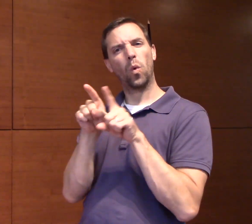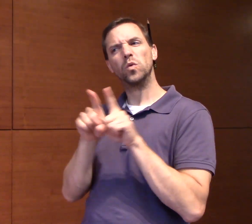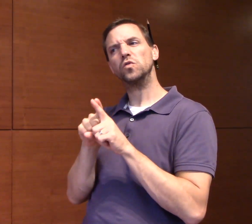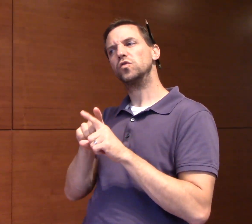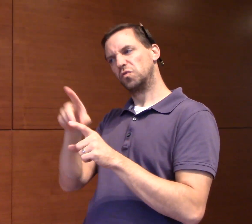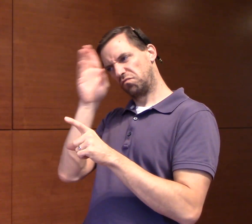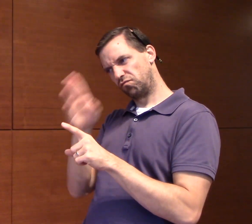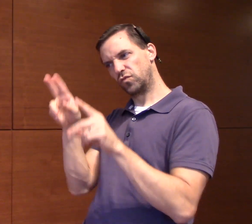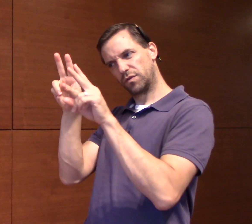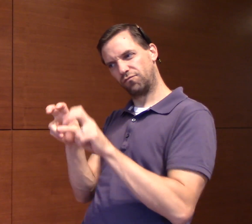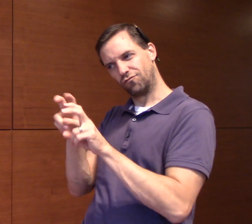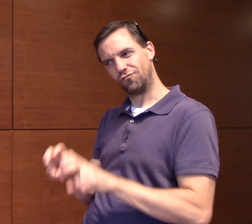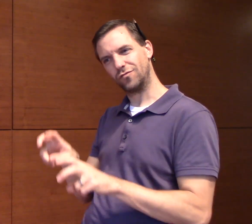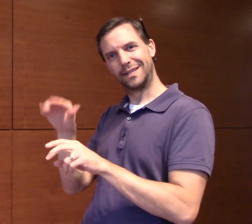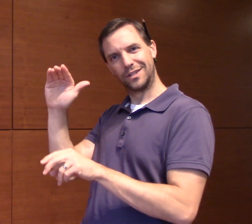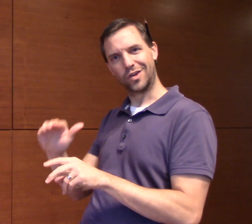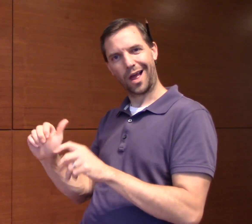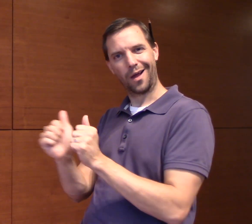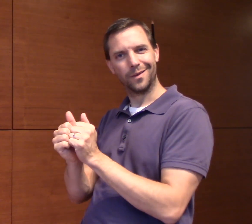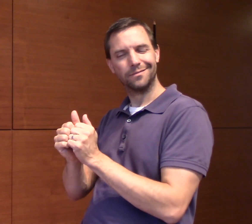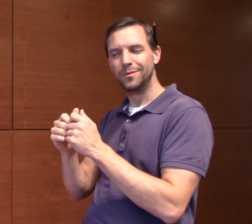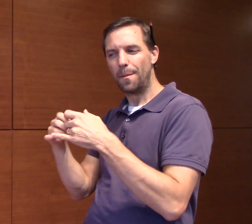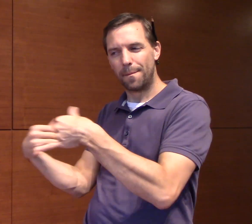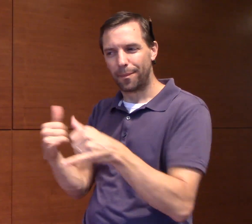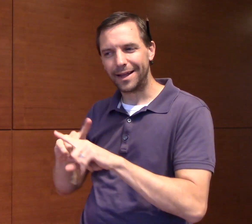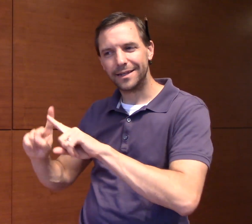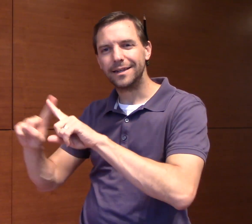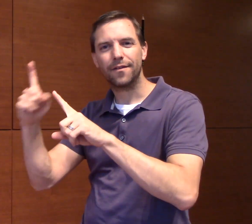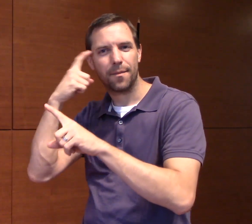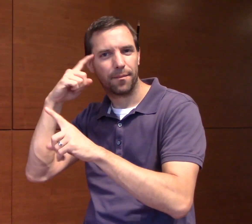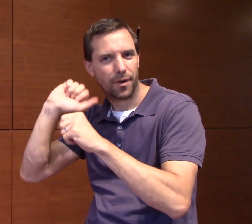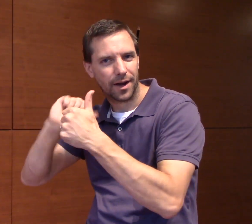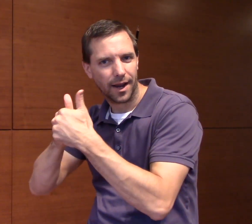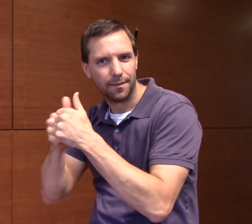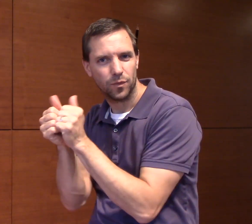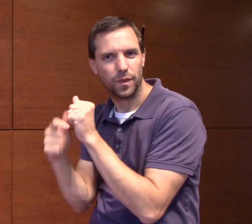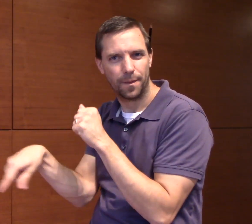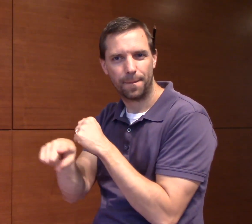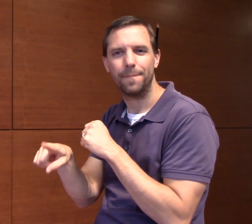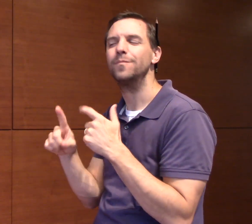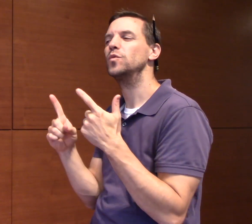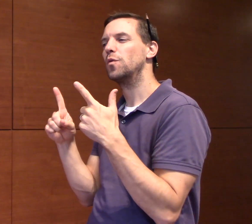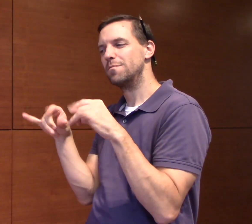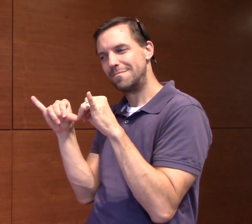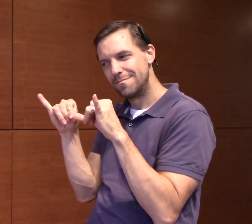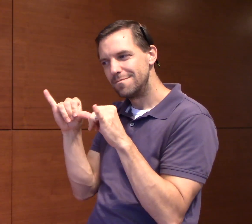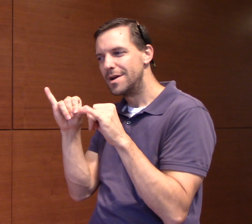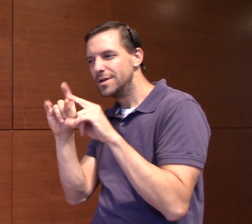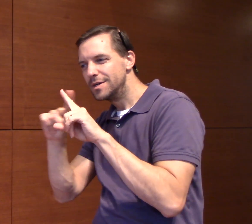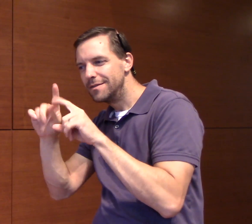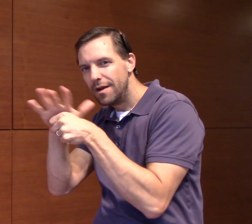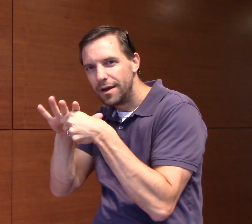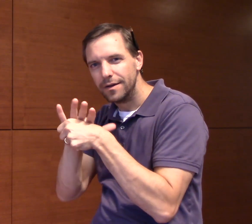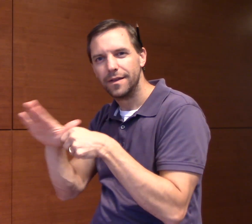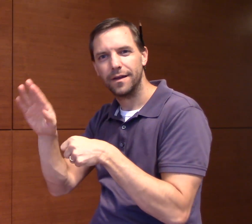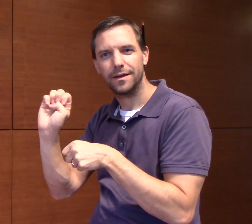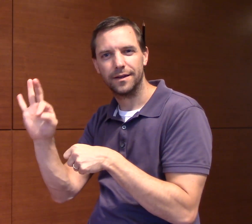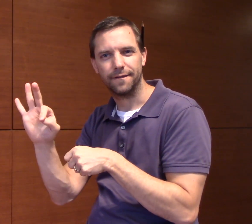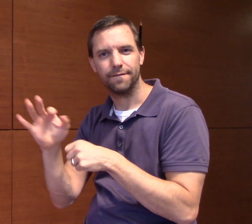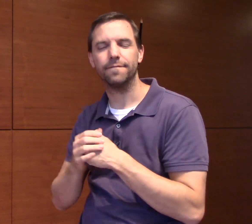Function. And we also assessed the children's skills directly by playing several different brain games with them, each of which